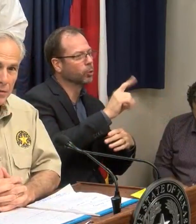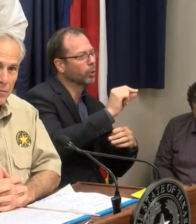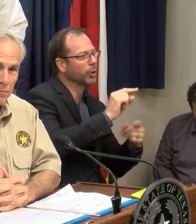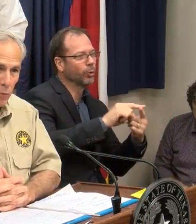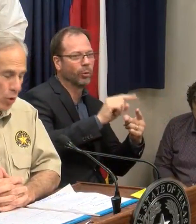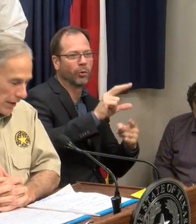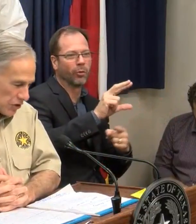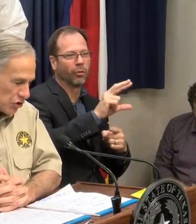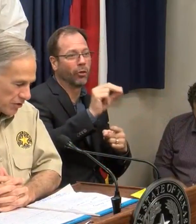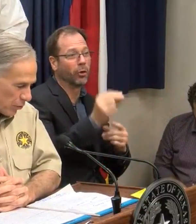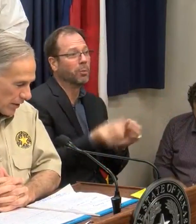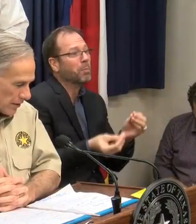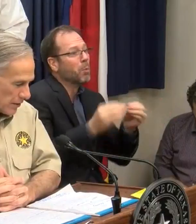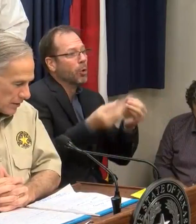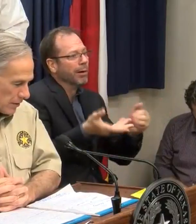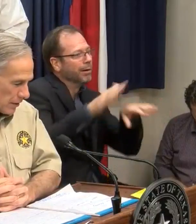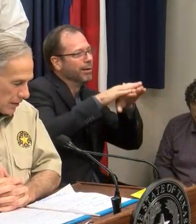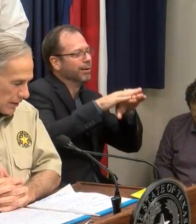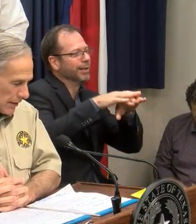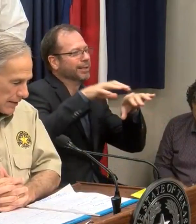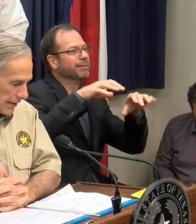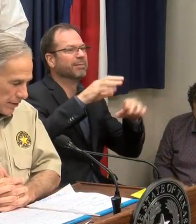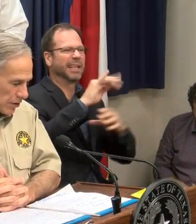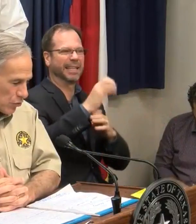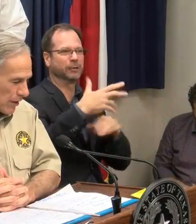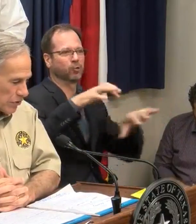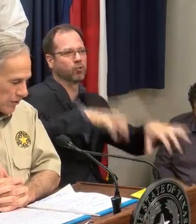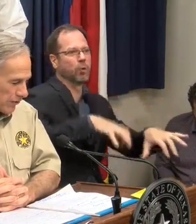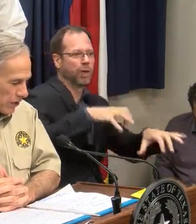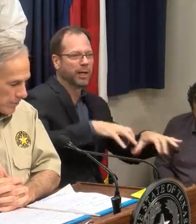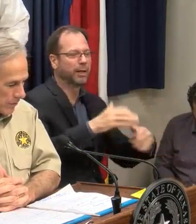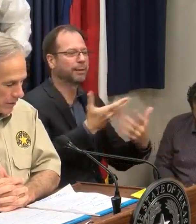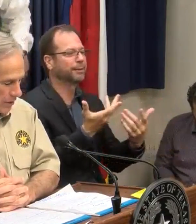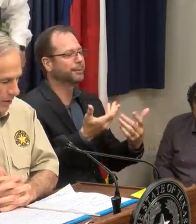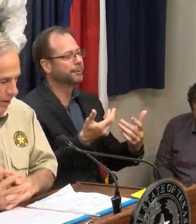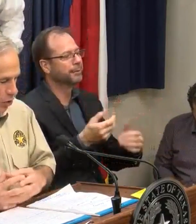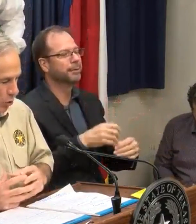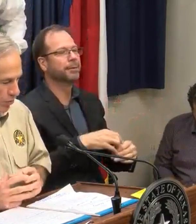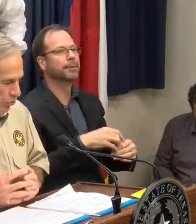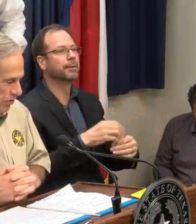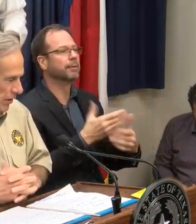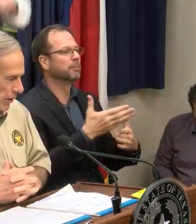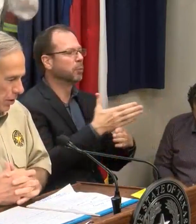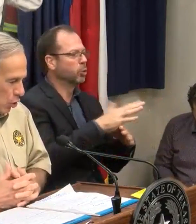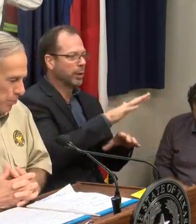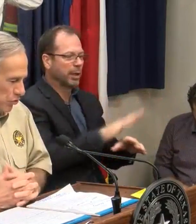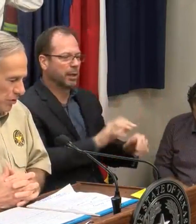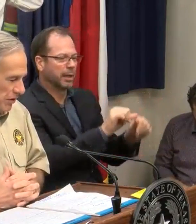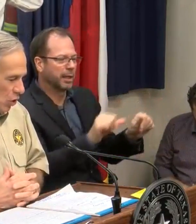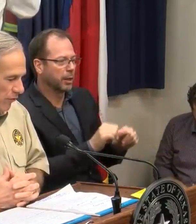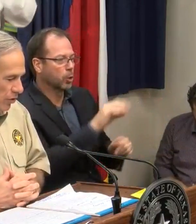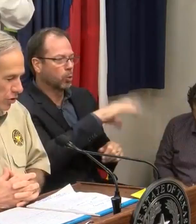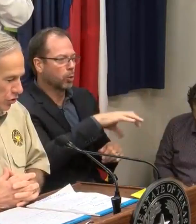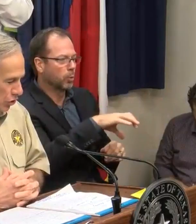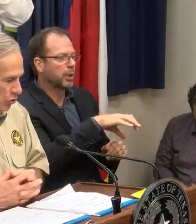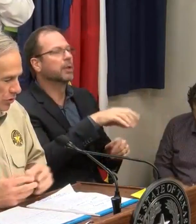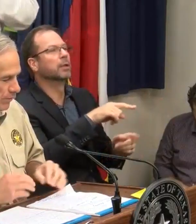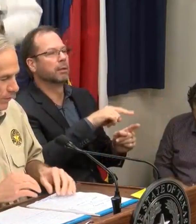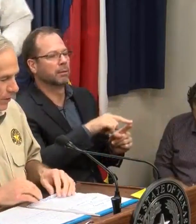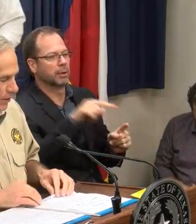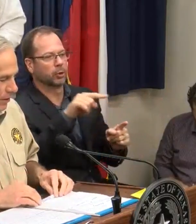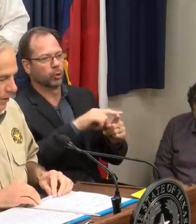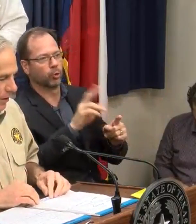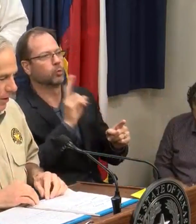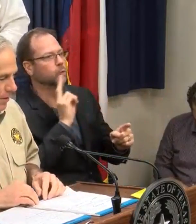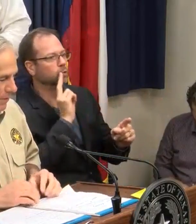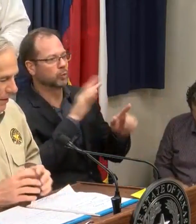30 more inches of rain in areas ranging from Corpus Christi over to Houston.